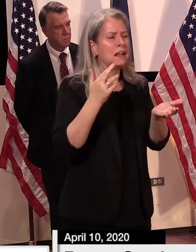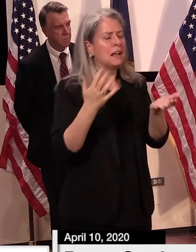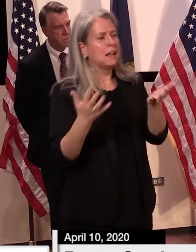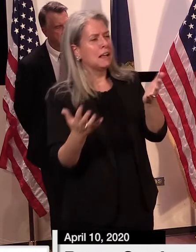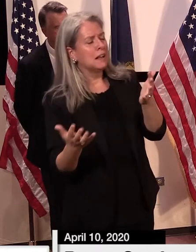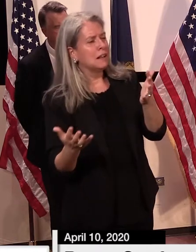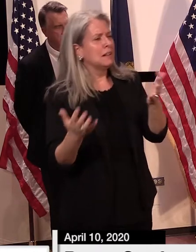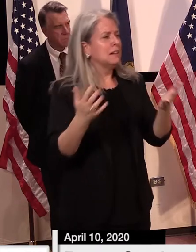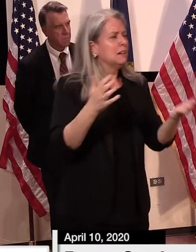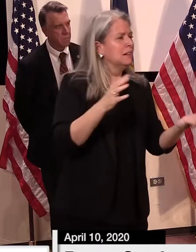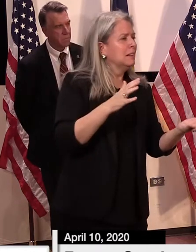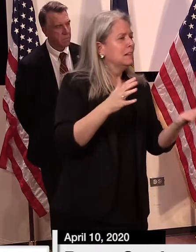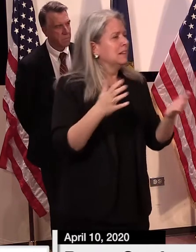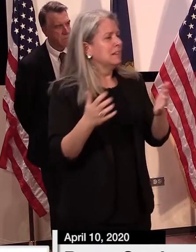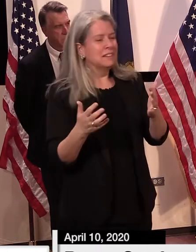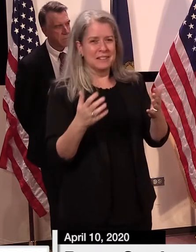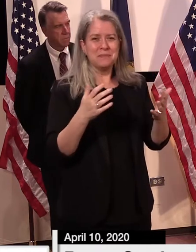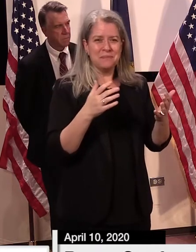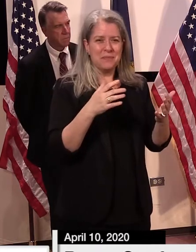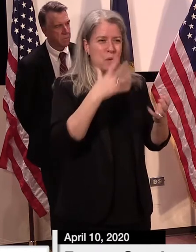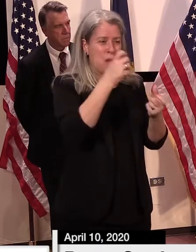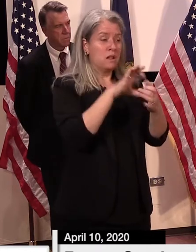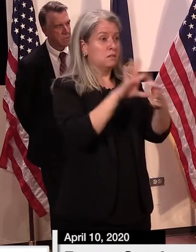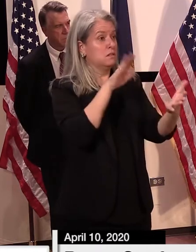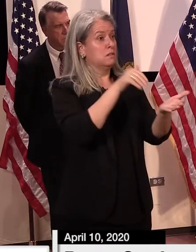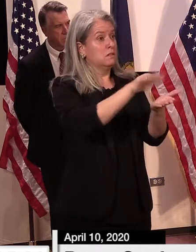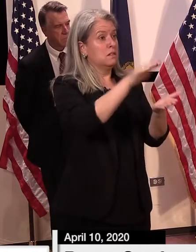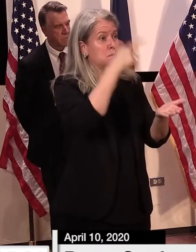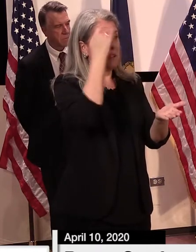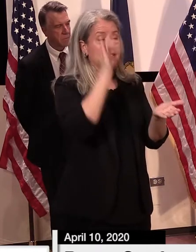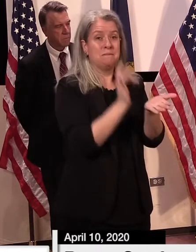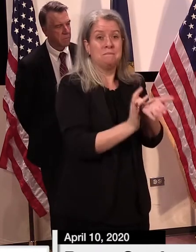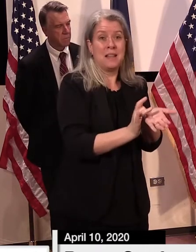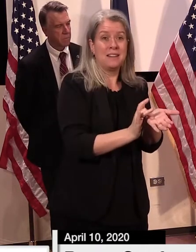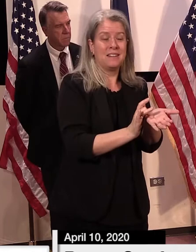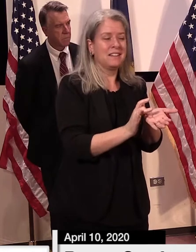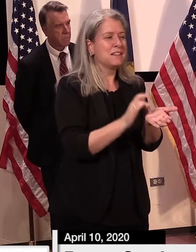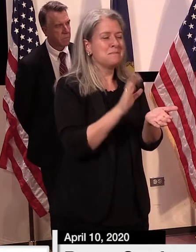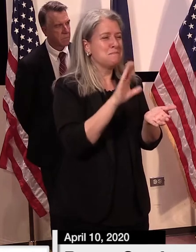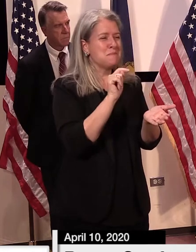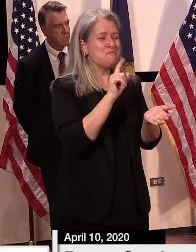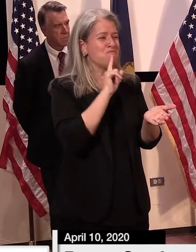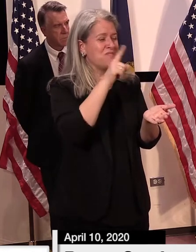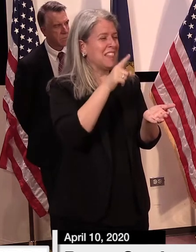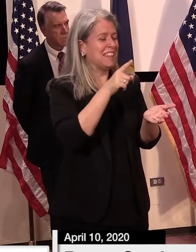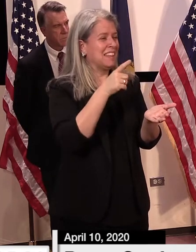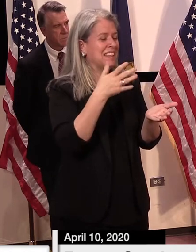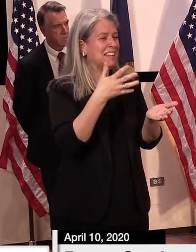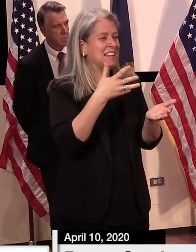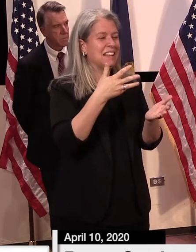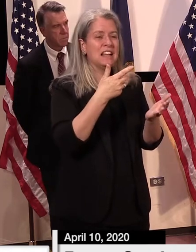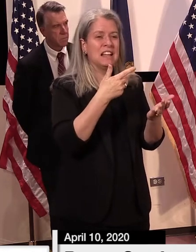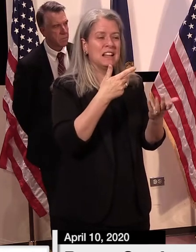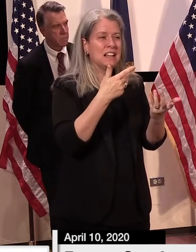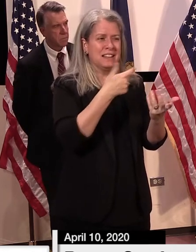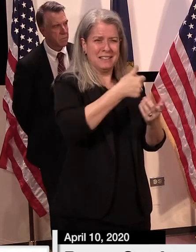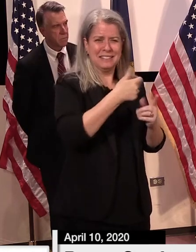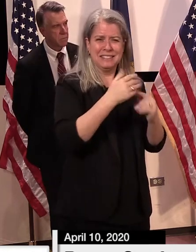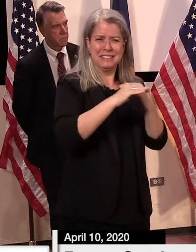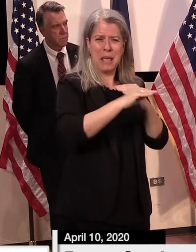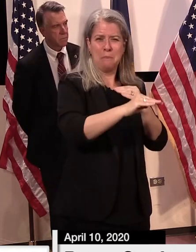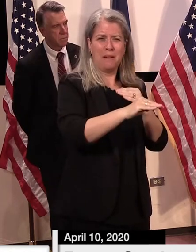called for the medical release of inmates during the pandemic who otherwise are in stable condition,